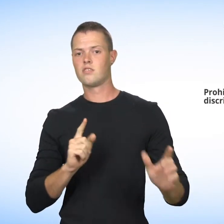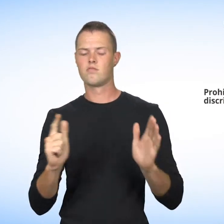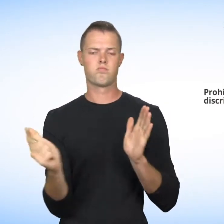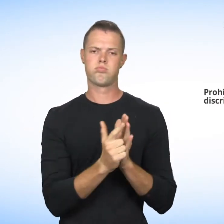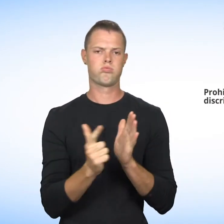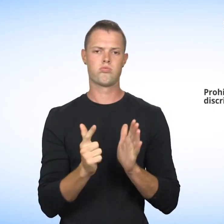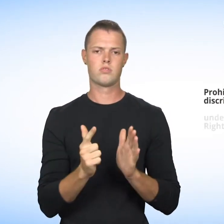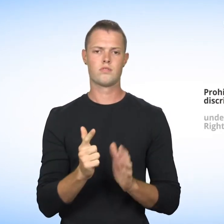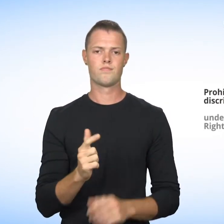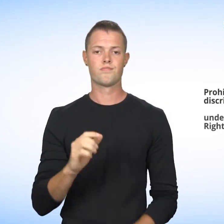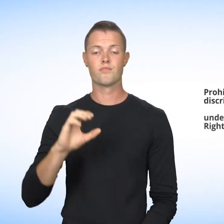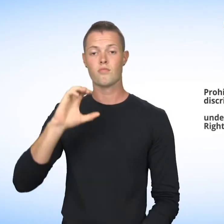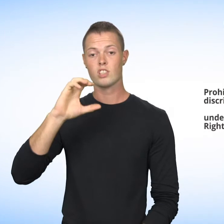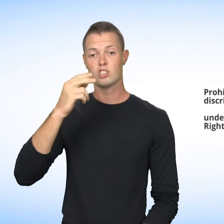to the Charter of Human Rights and Freedoms.